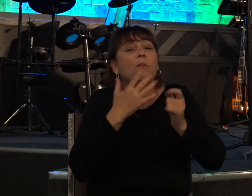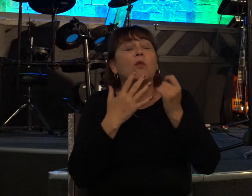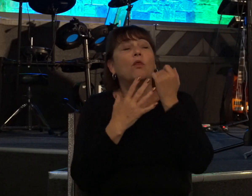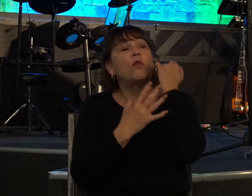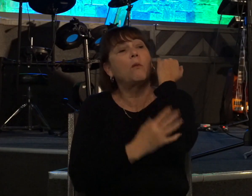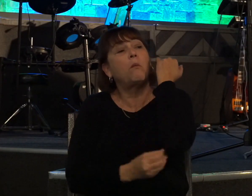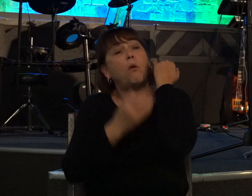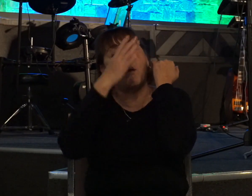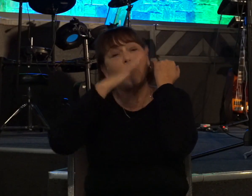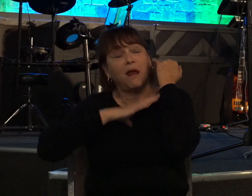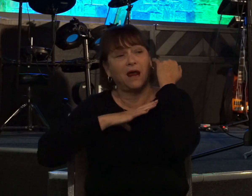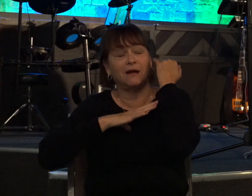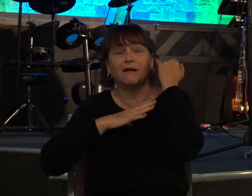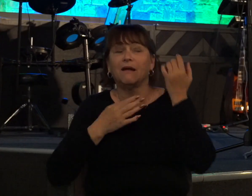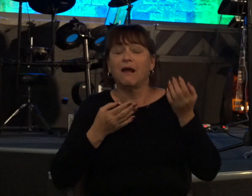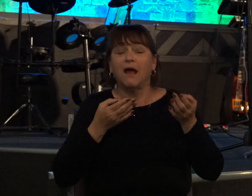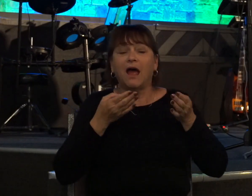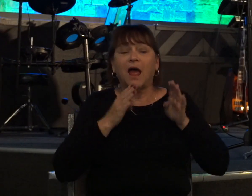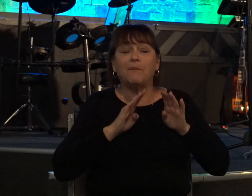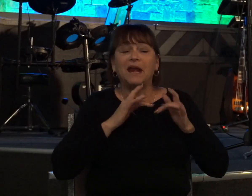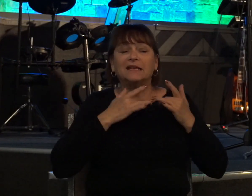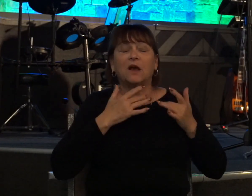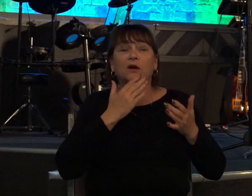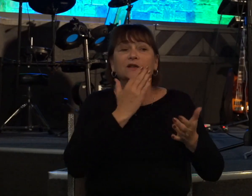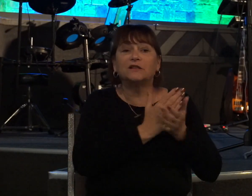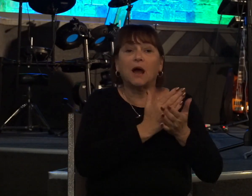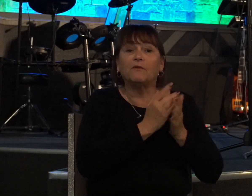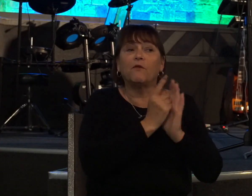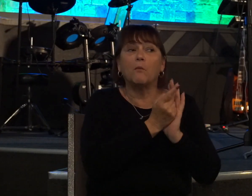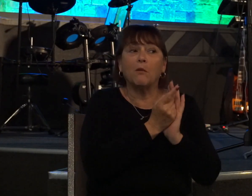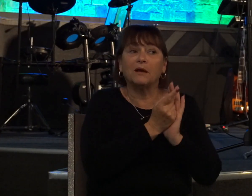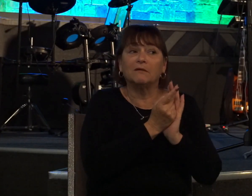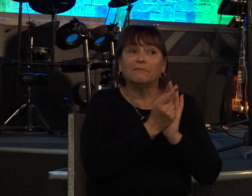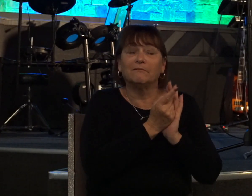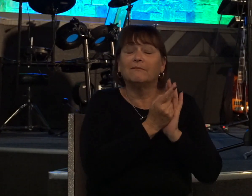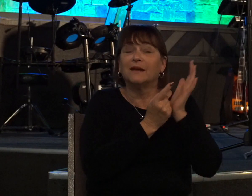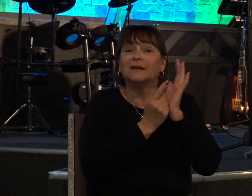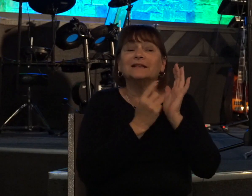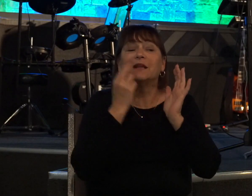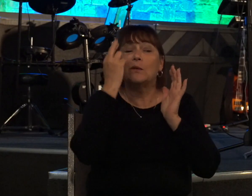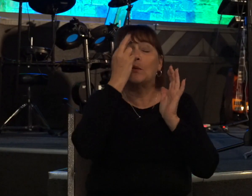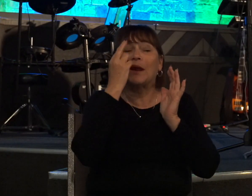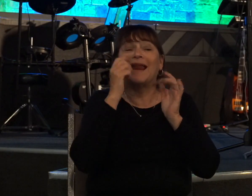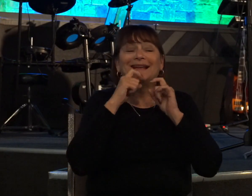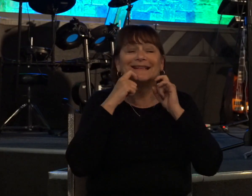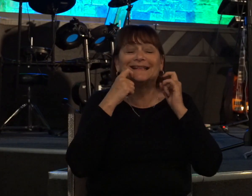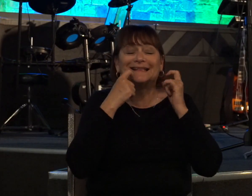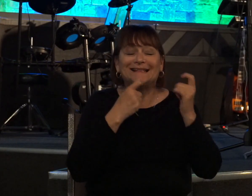i bet david's heart stopped for a moment as he realized that his sin wasn't hidden